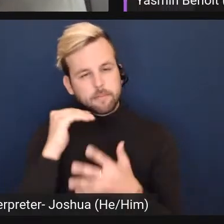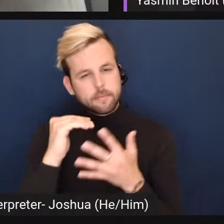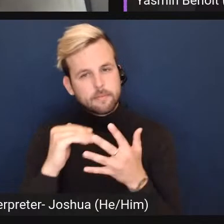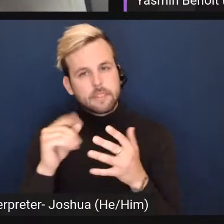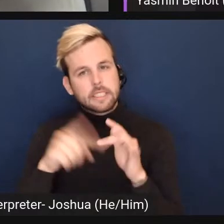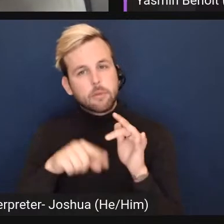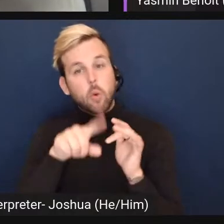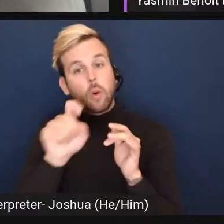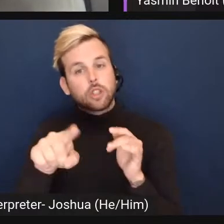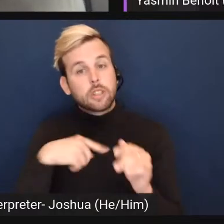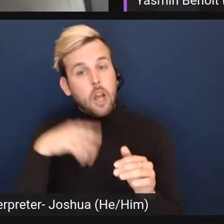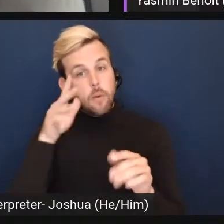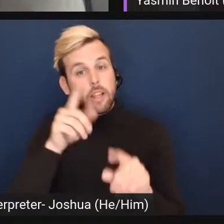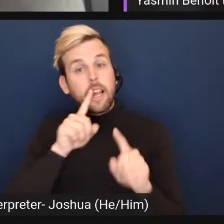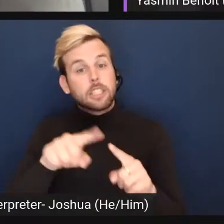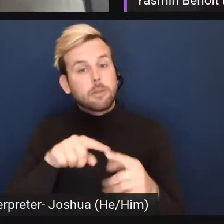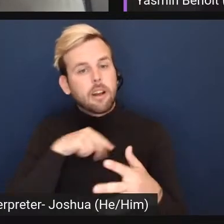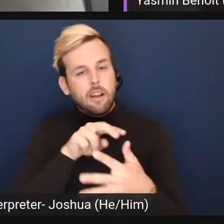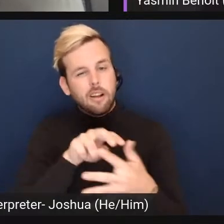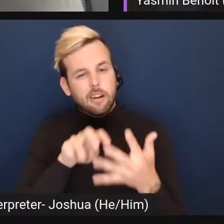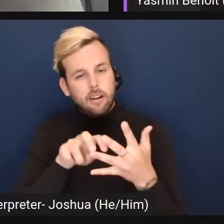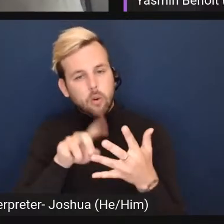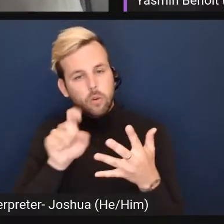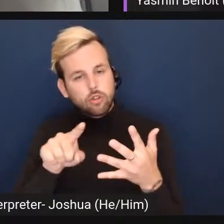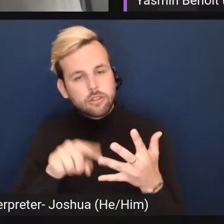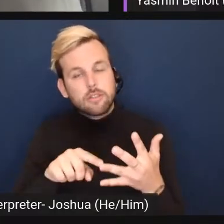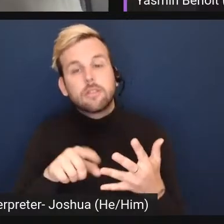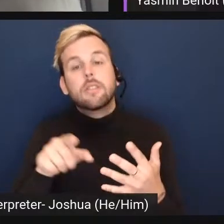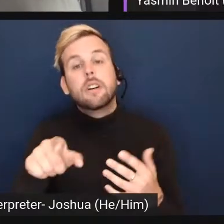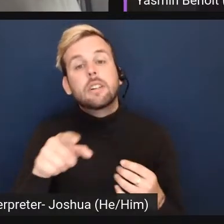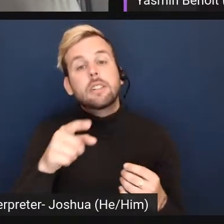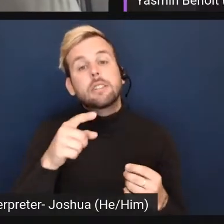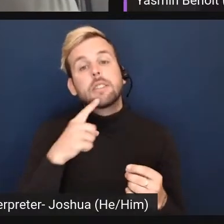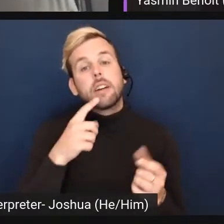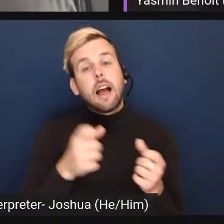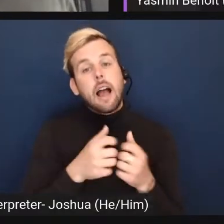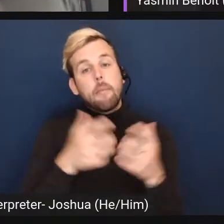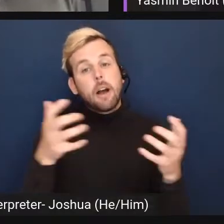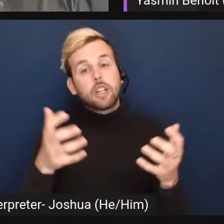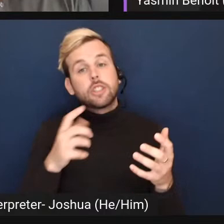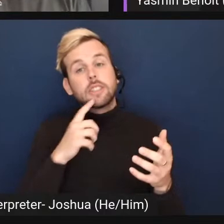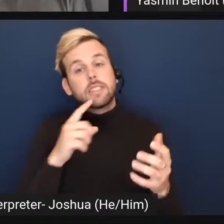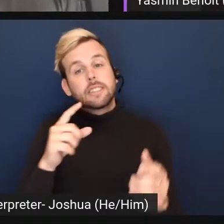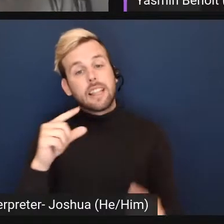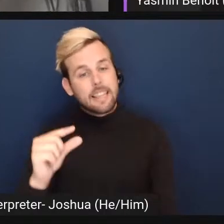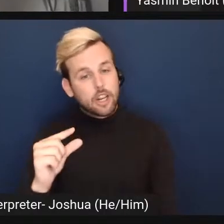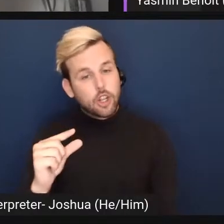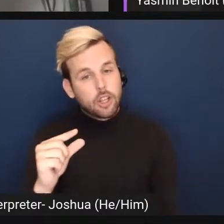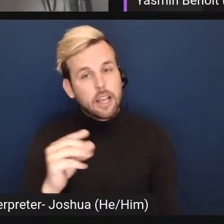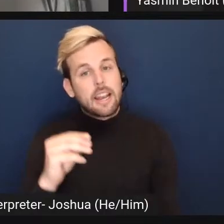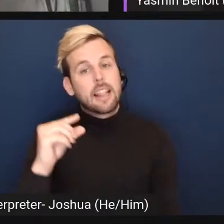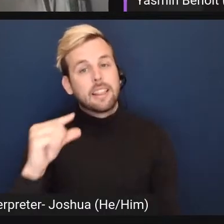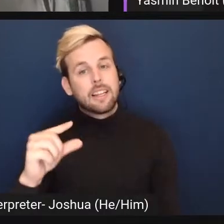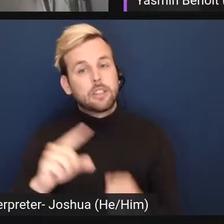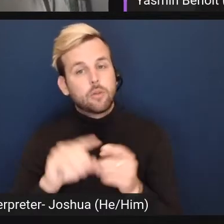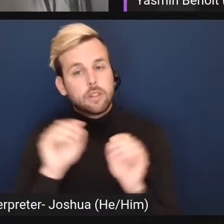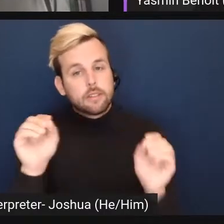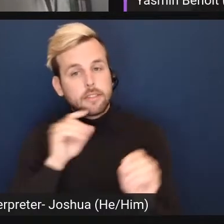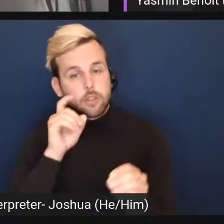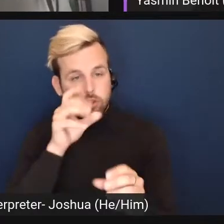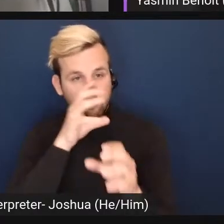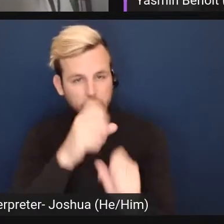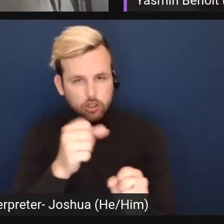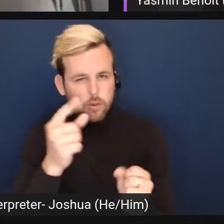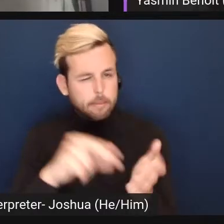I will get to it, but I feel like this one links neatly onto what we just said, which is how much is little in little to no sexual attraction?